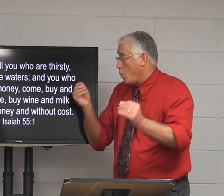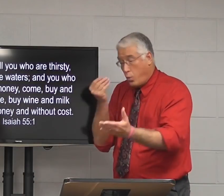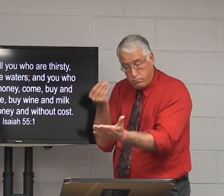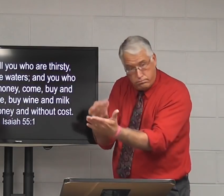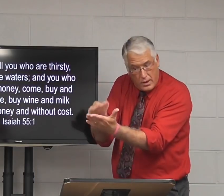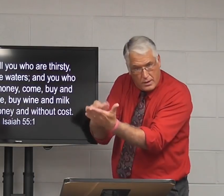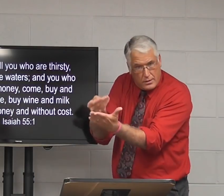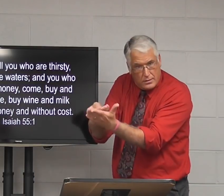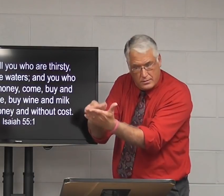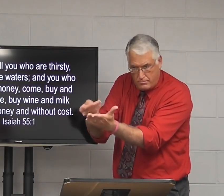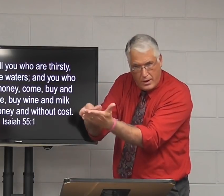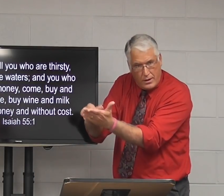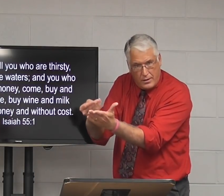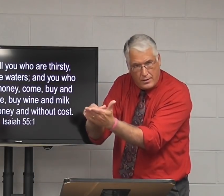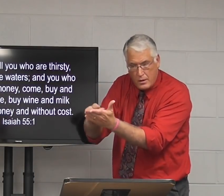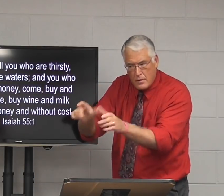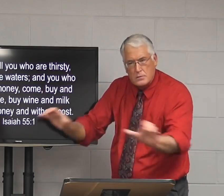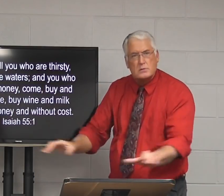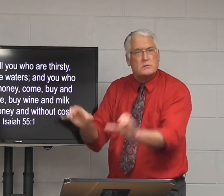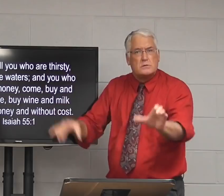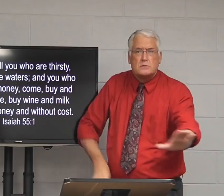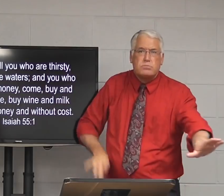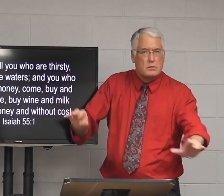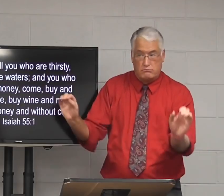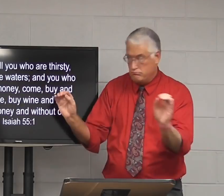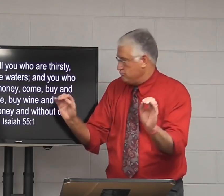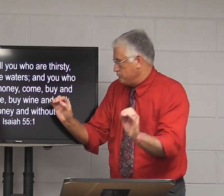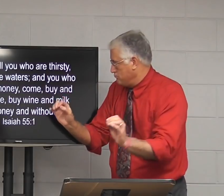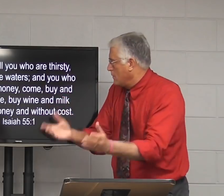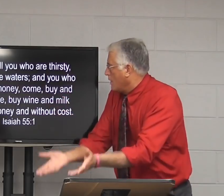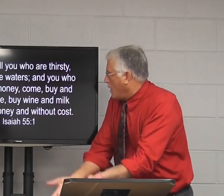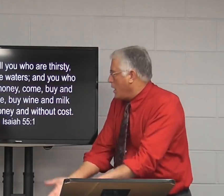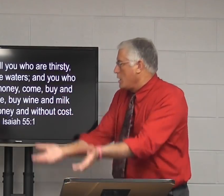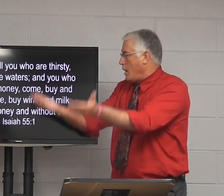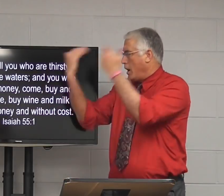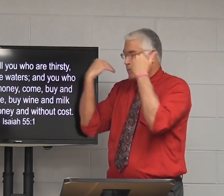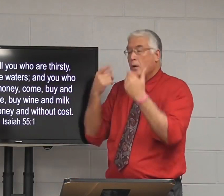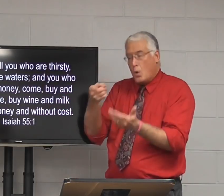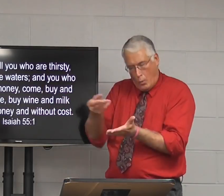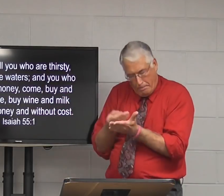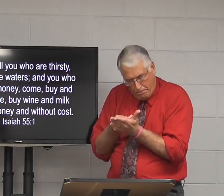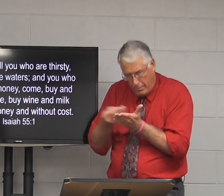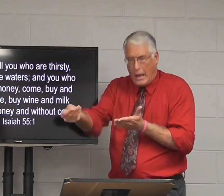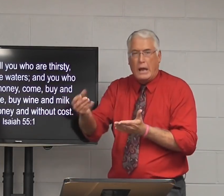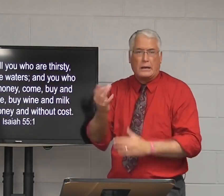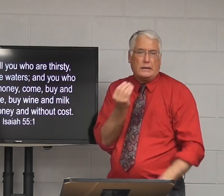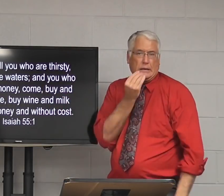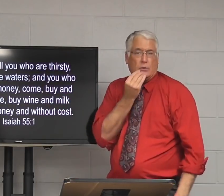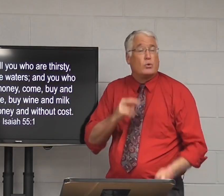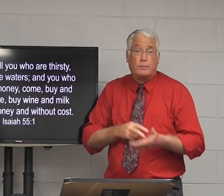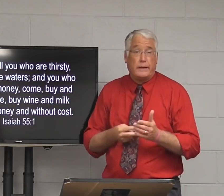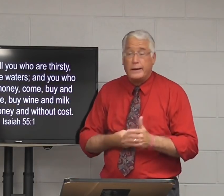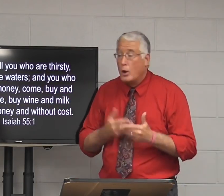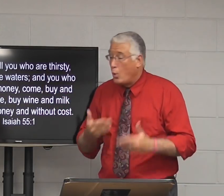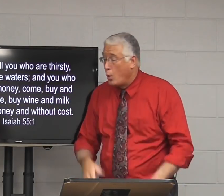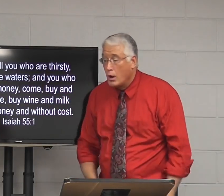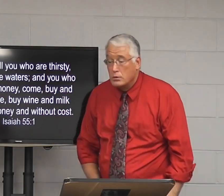who have no money. Money, remember? For works, doing, come, and buy, and eat. Meaning,